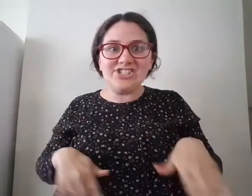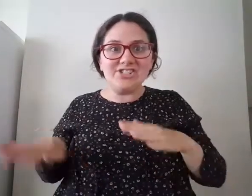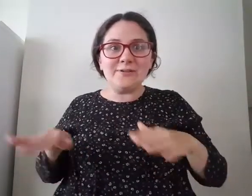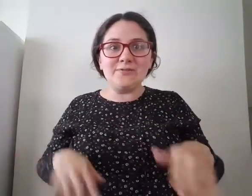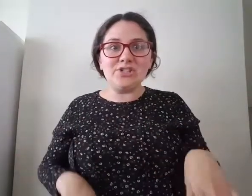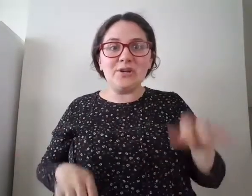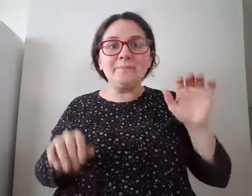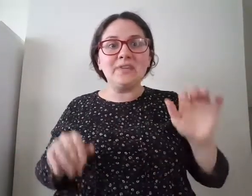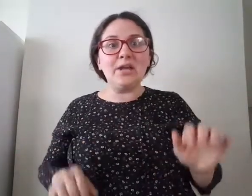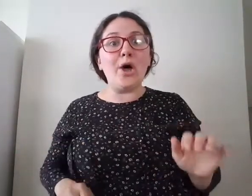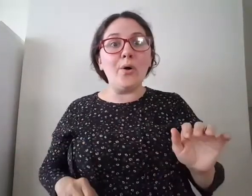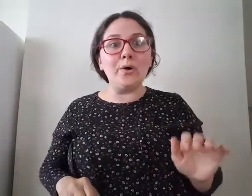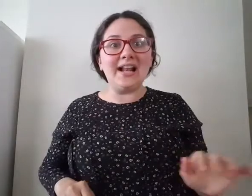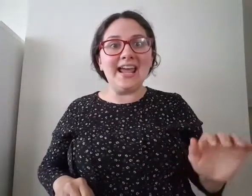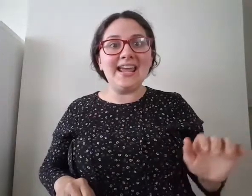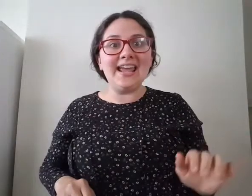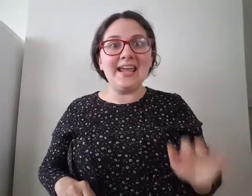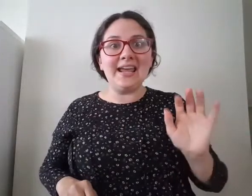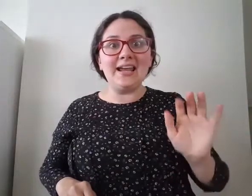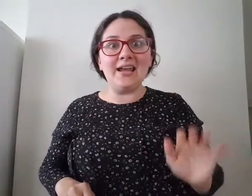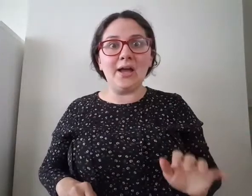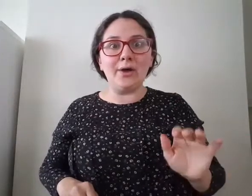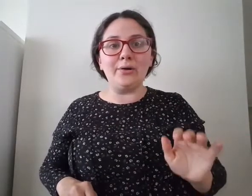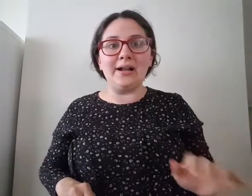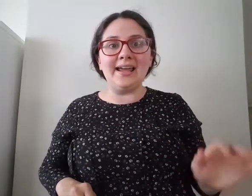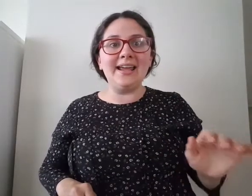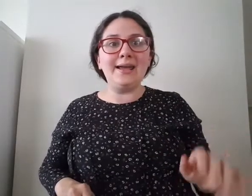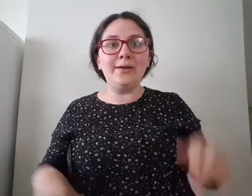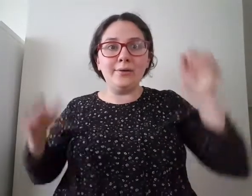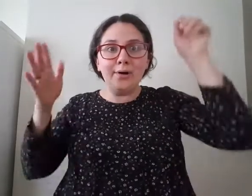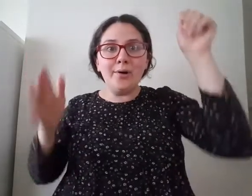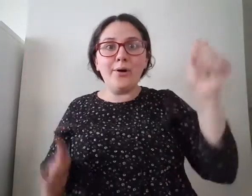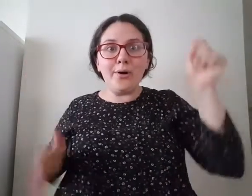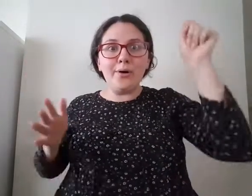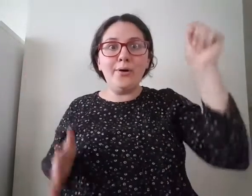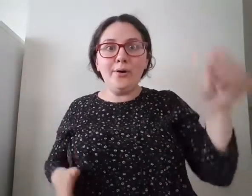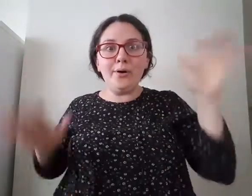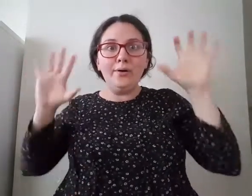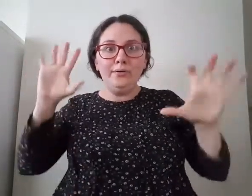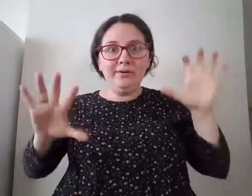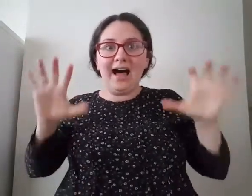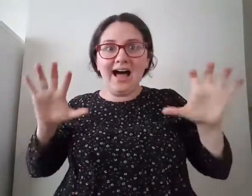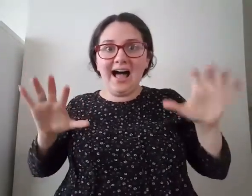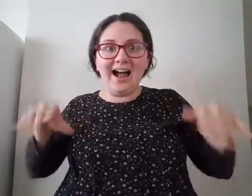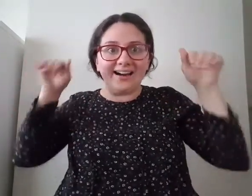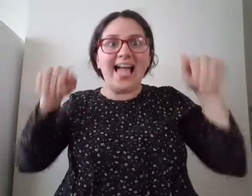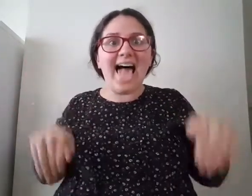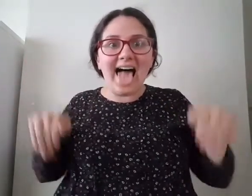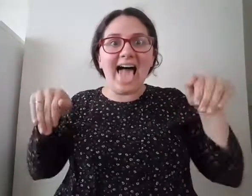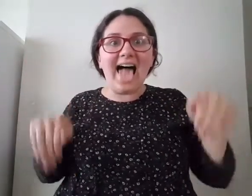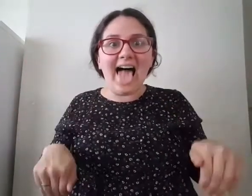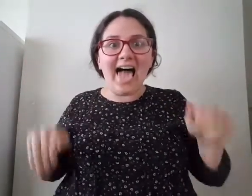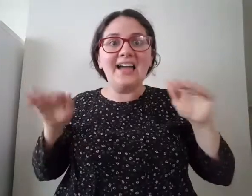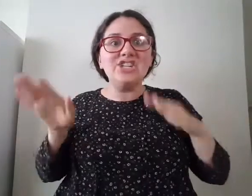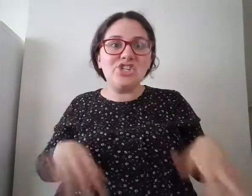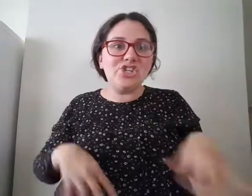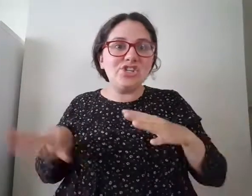shh, shh, yodeling, yodeling, ooh, ooh, roar. Ha, ha, shh,